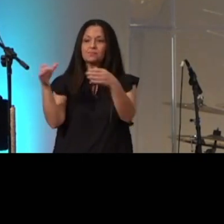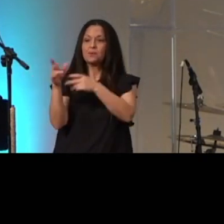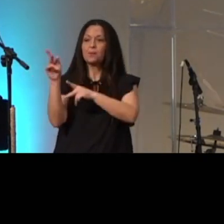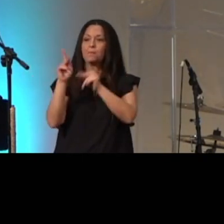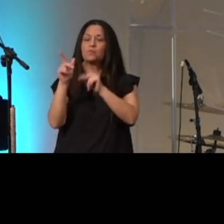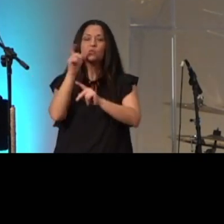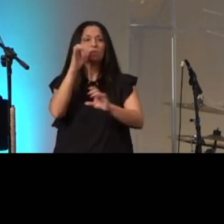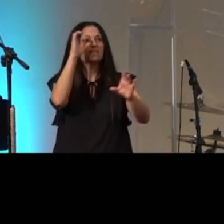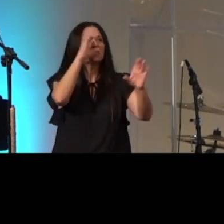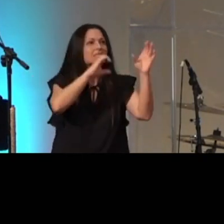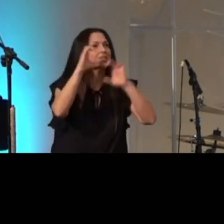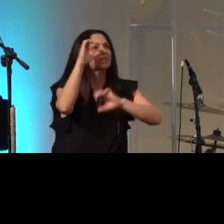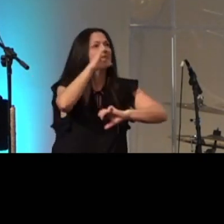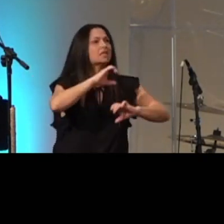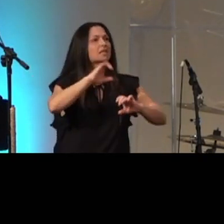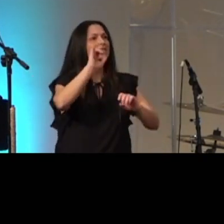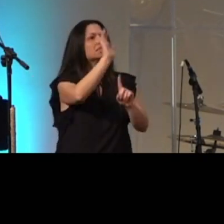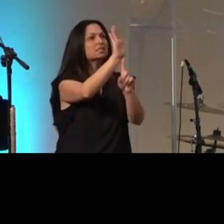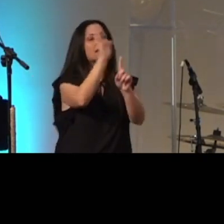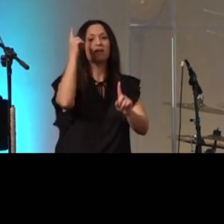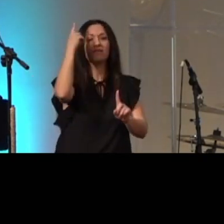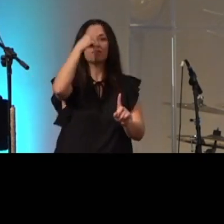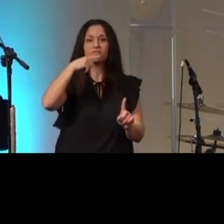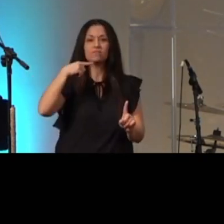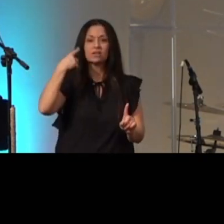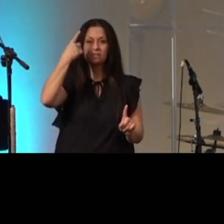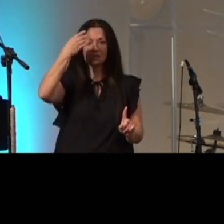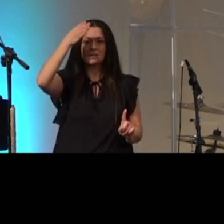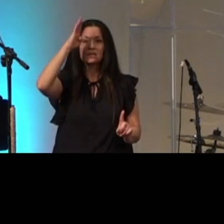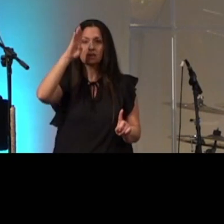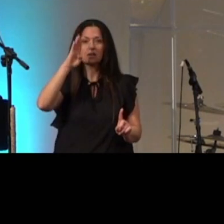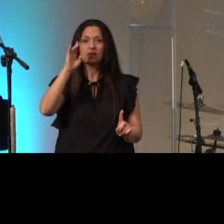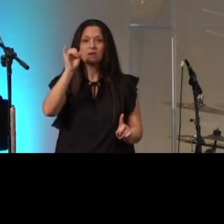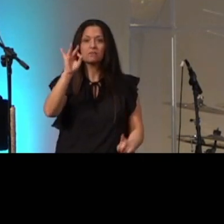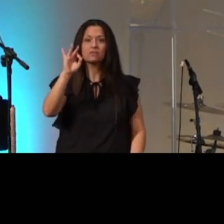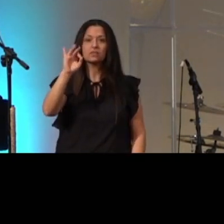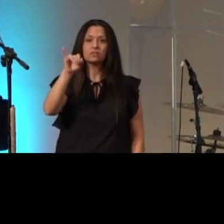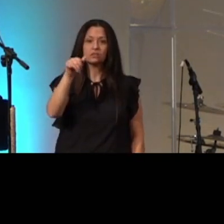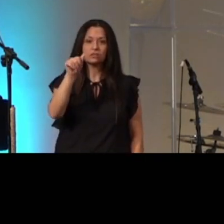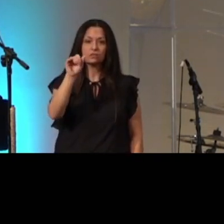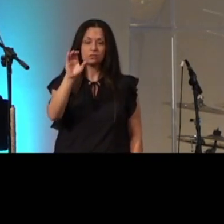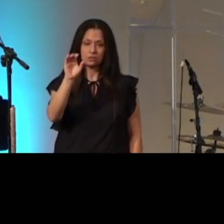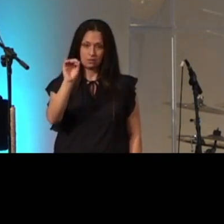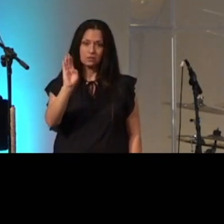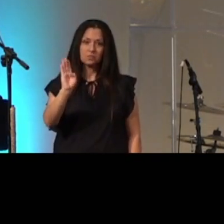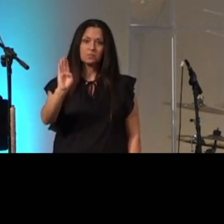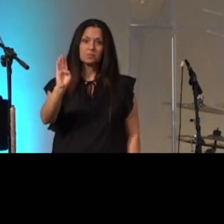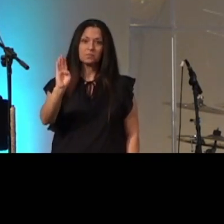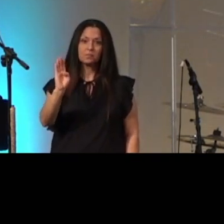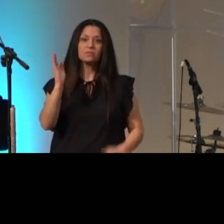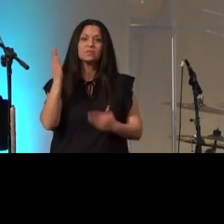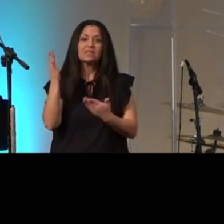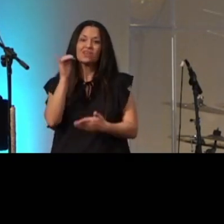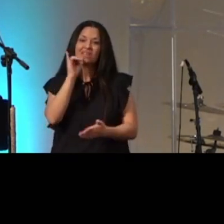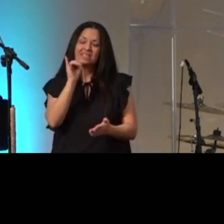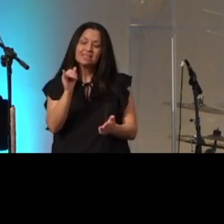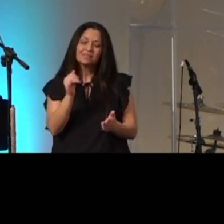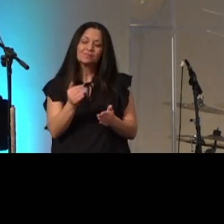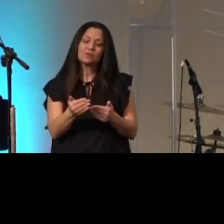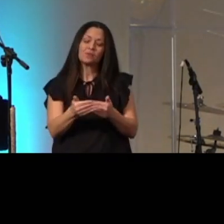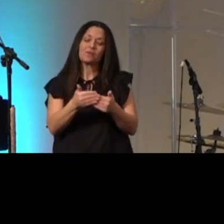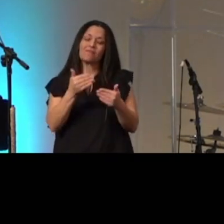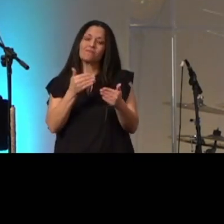who seek the face of the god of jacob there is a prerequisite